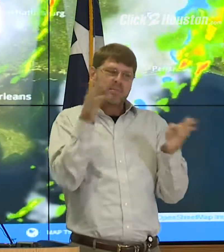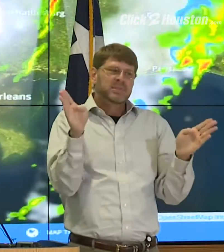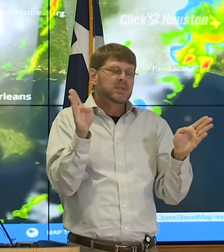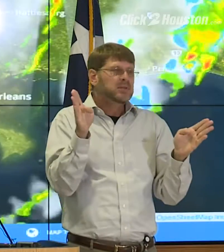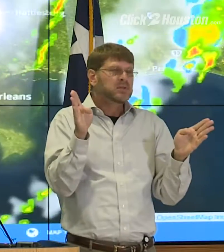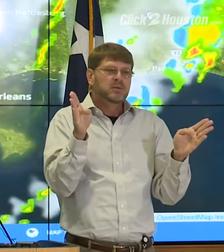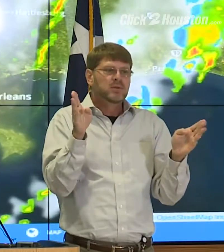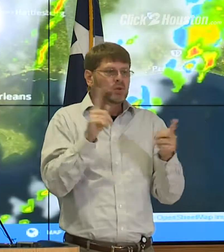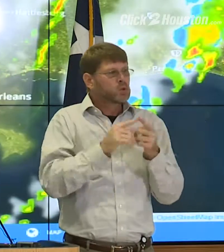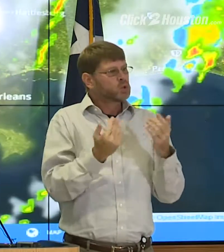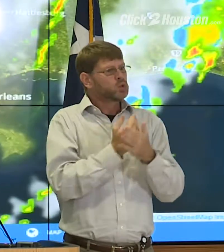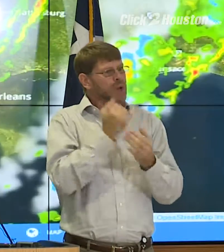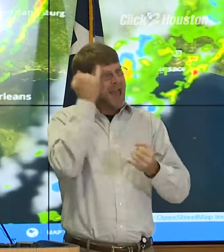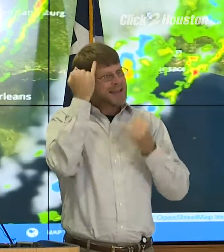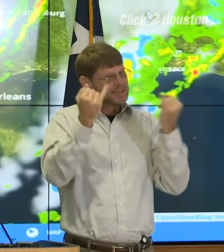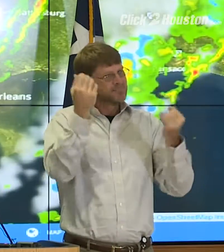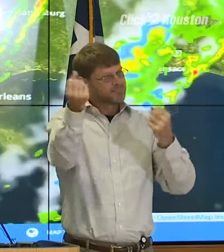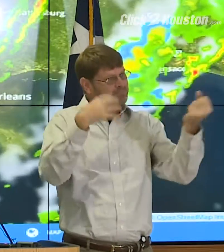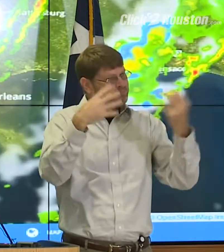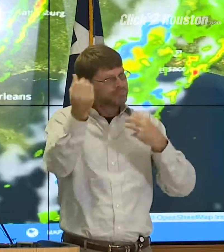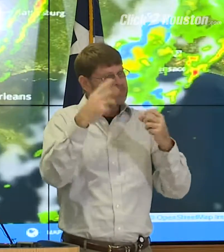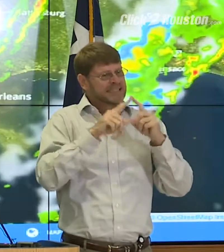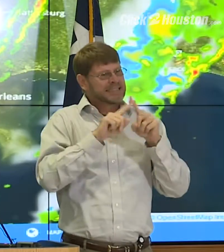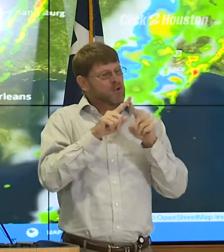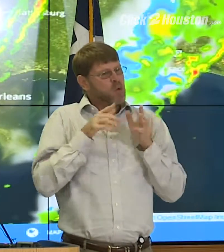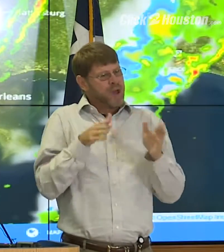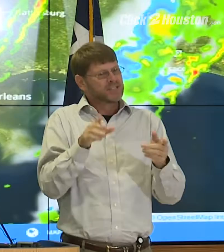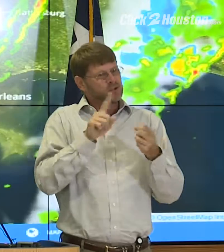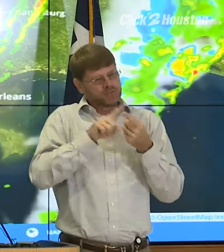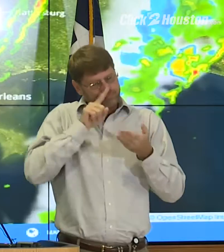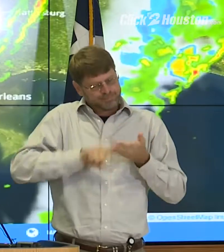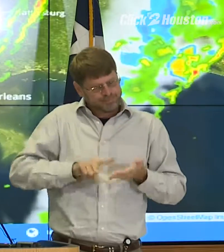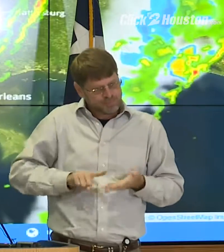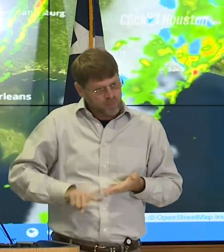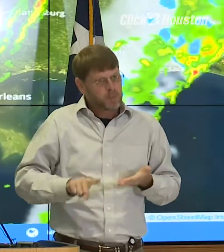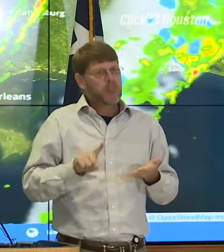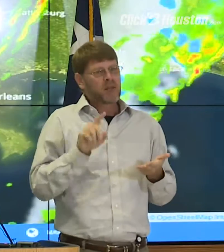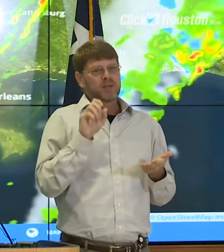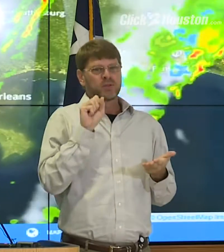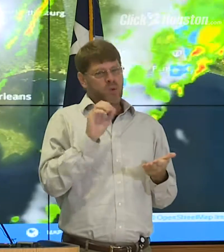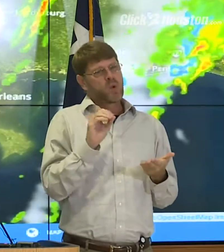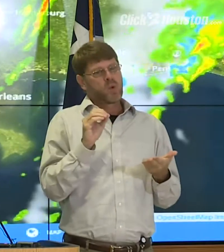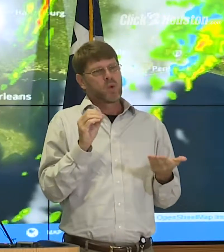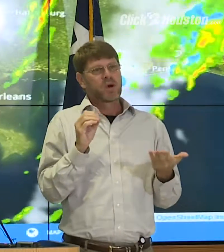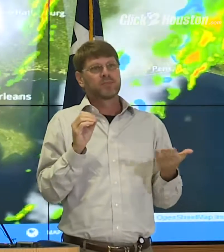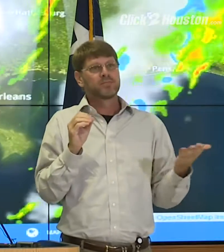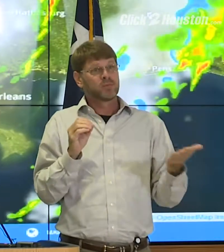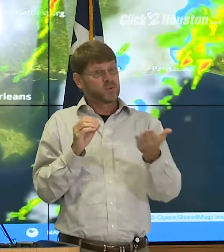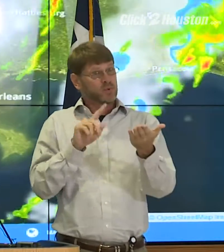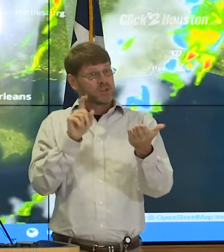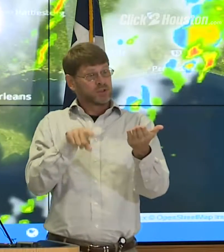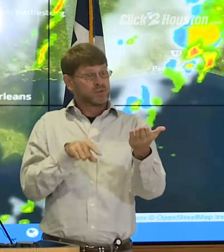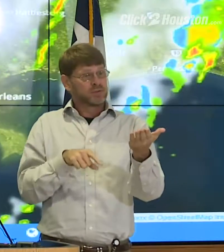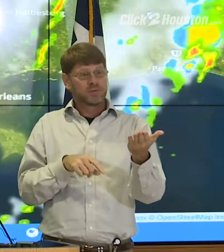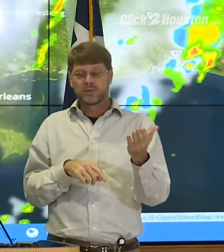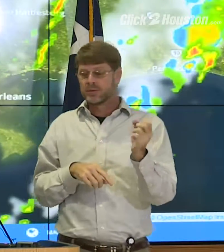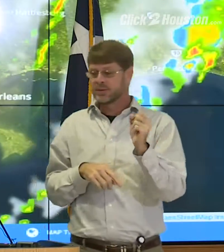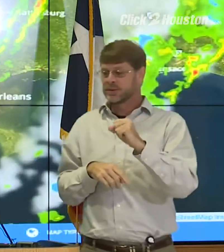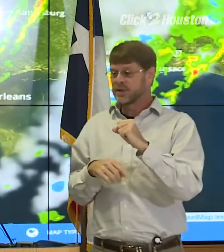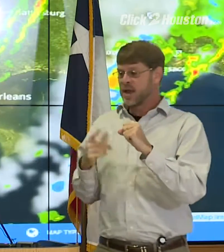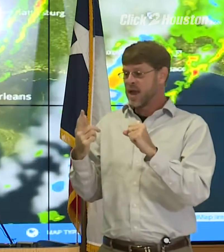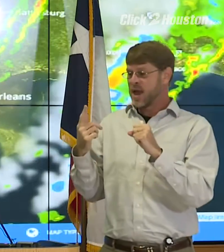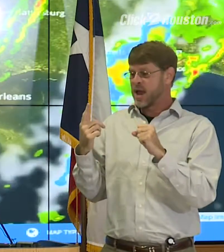new ideas here, new ways of looking at this. So, sir, you had a question? Yeah,